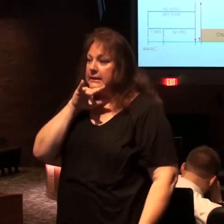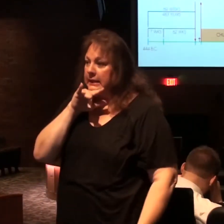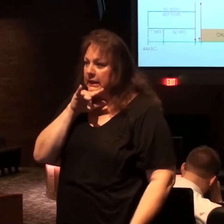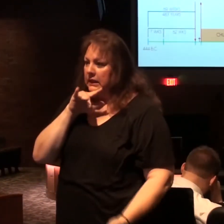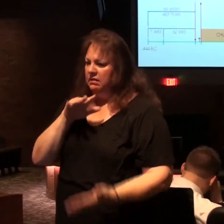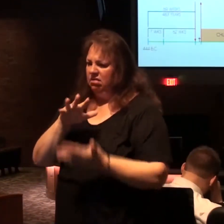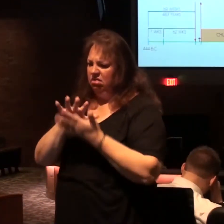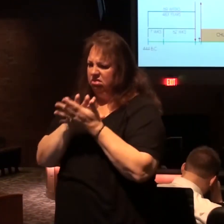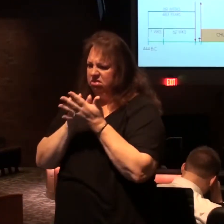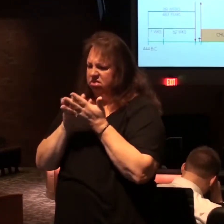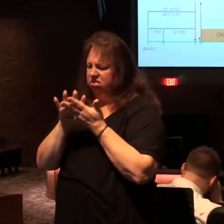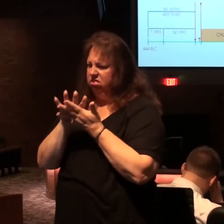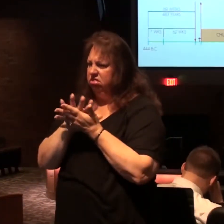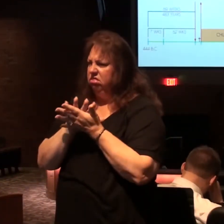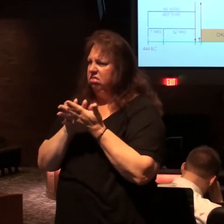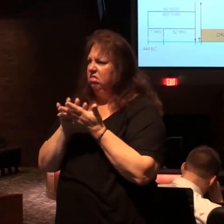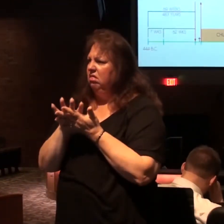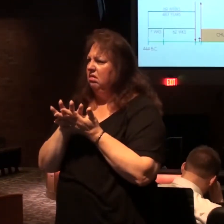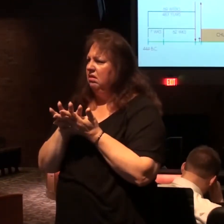mixture